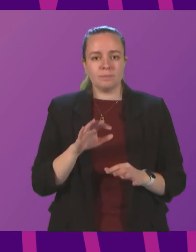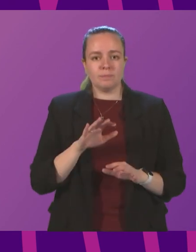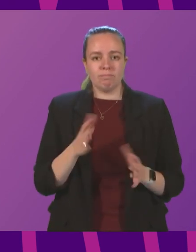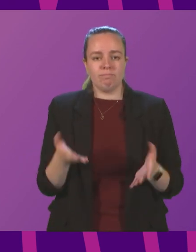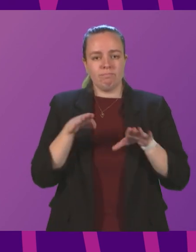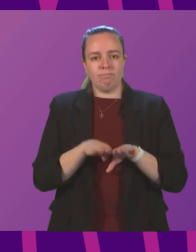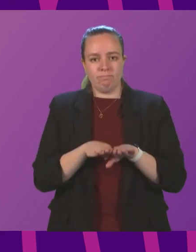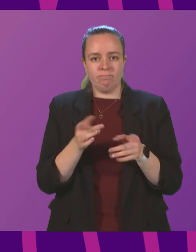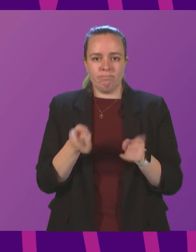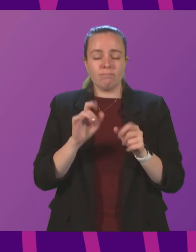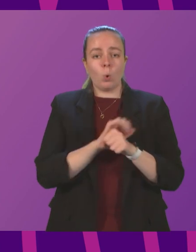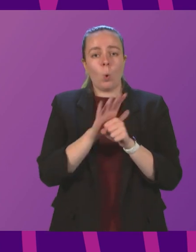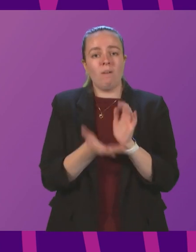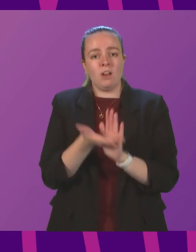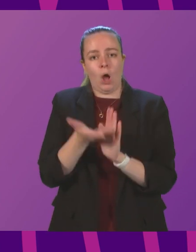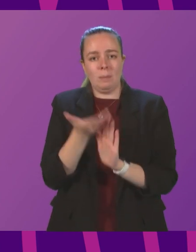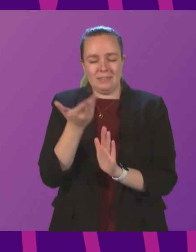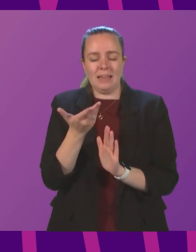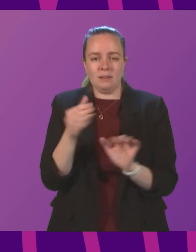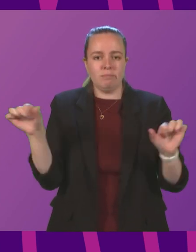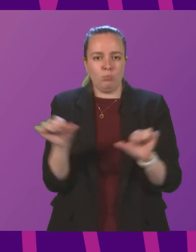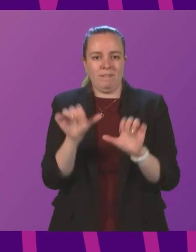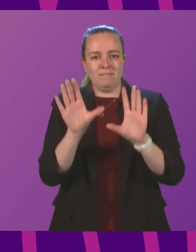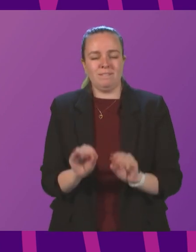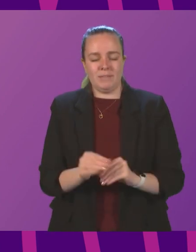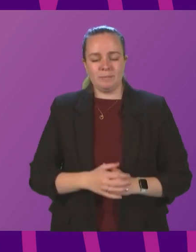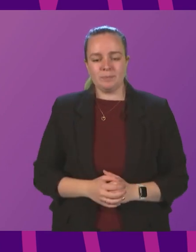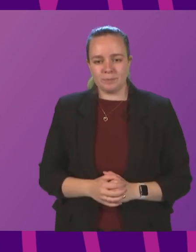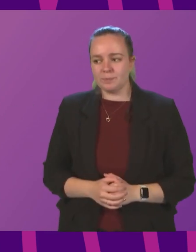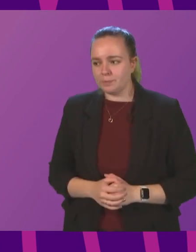Ministerial Statement COVID-19 Update. It a very brief suspension. Thank